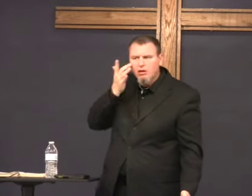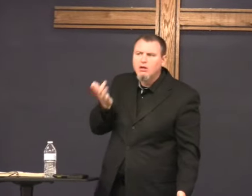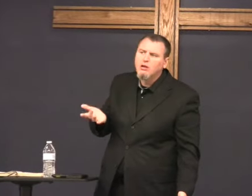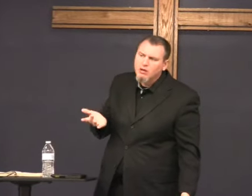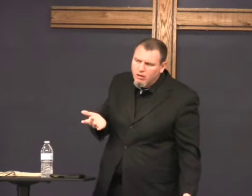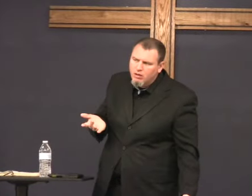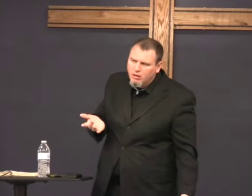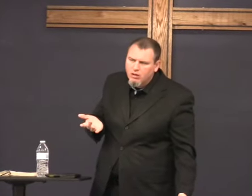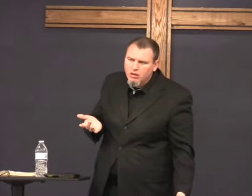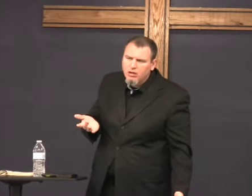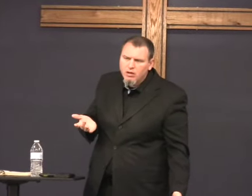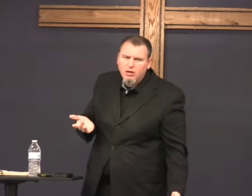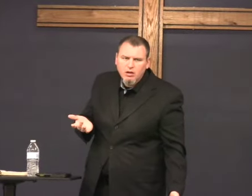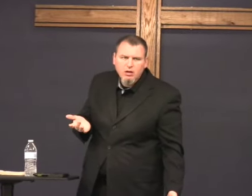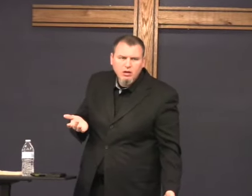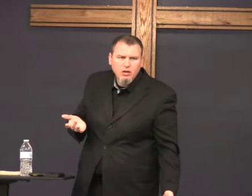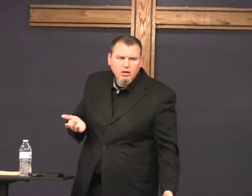why am I lonely duh